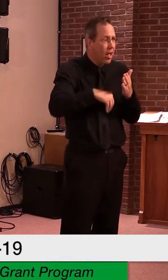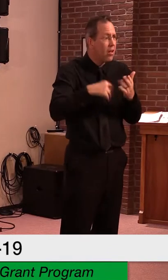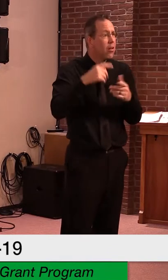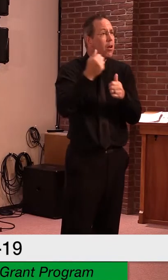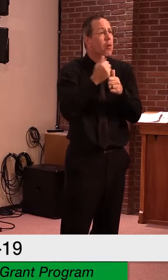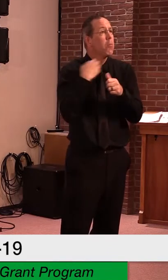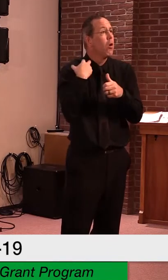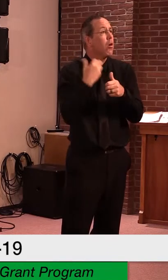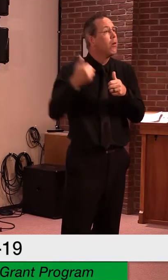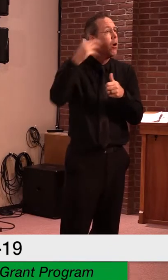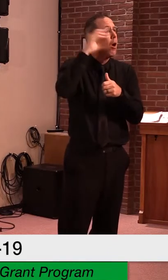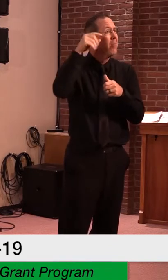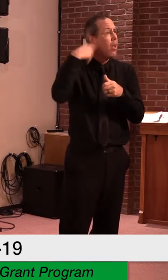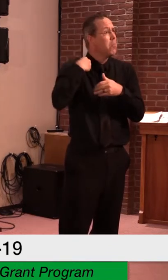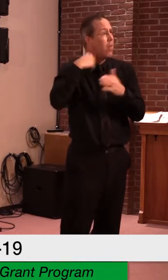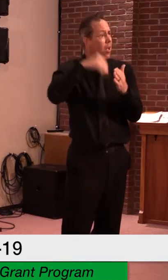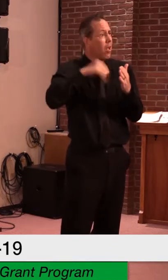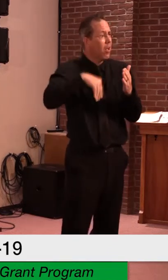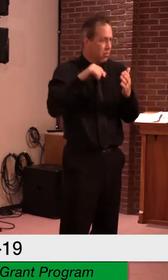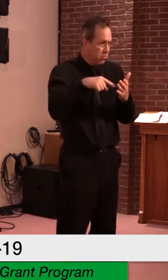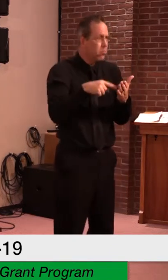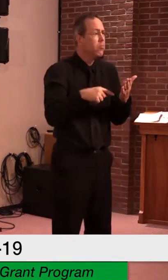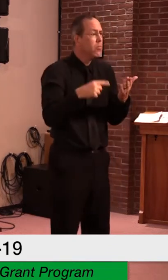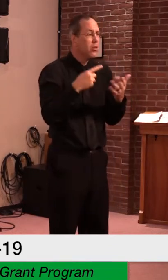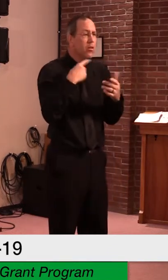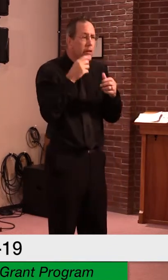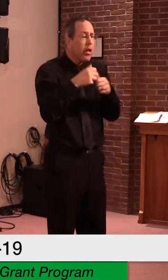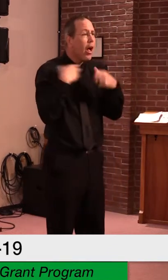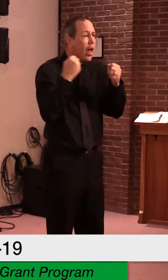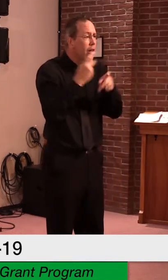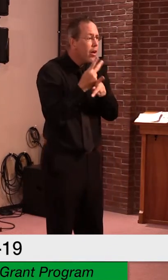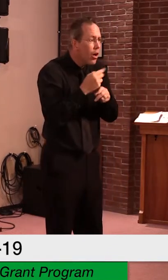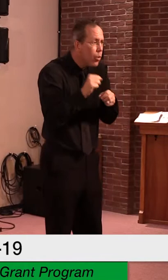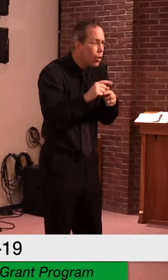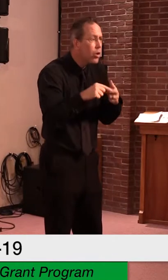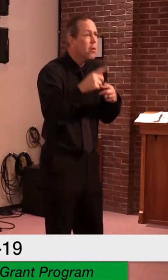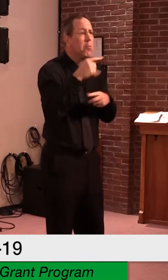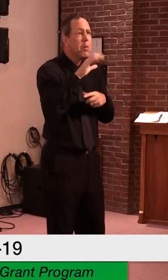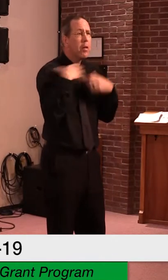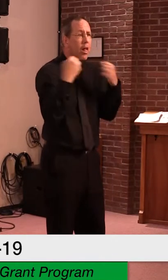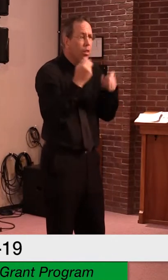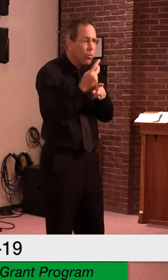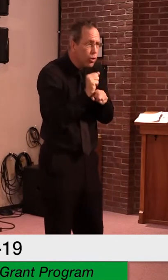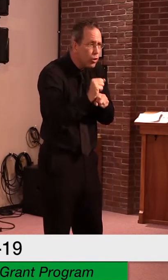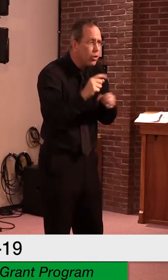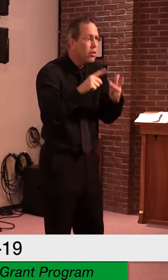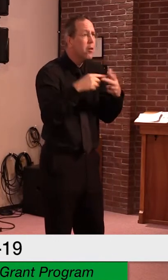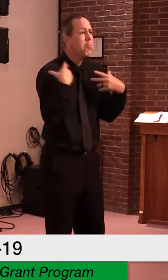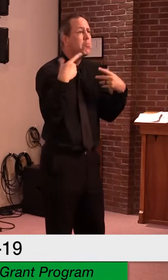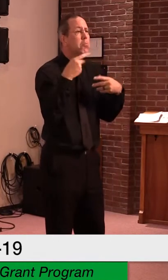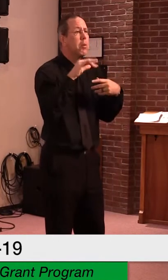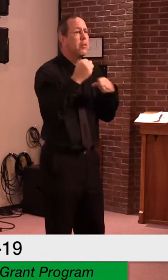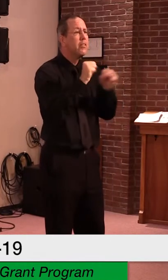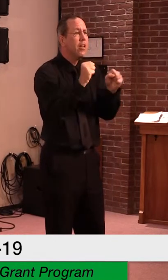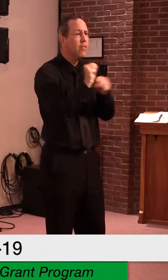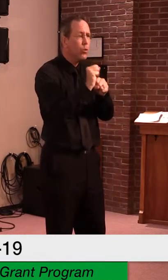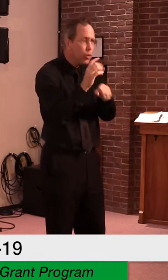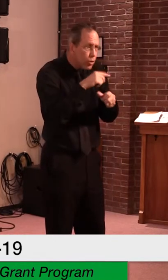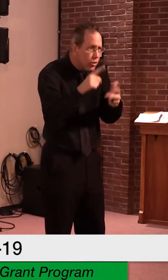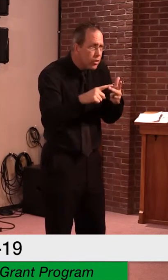human services and public safety fields to visit our website to learn if they are a covered employer.